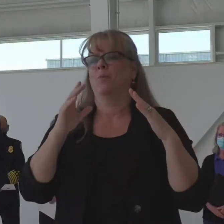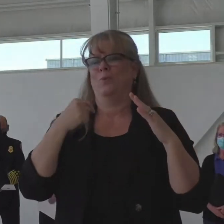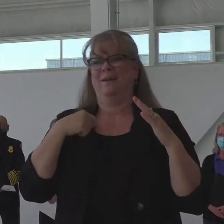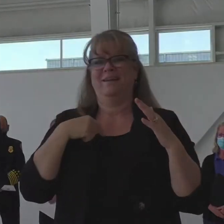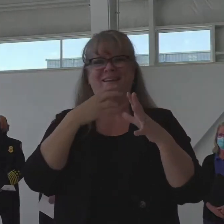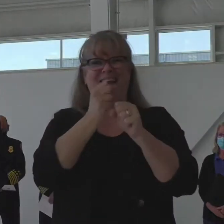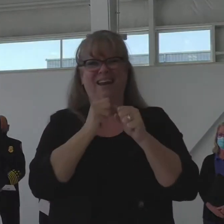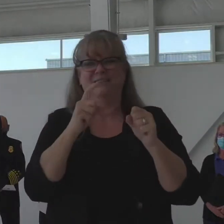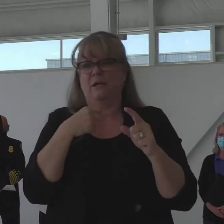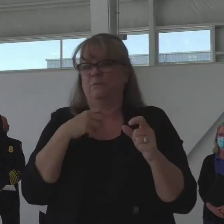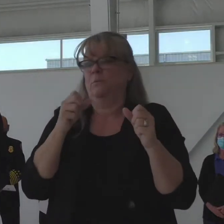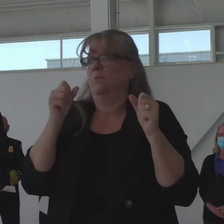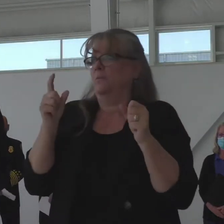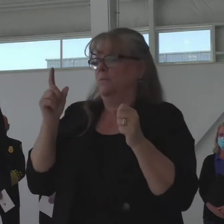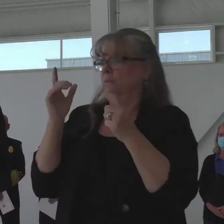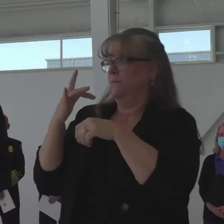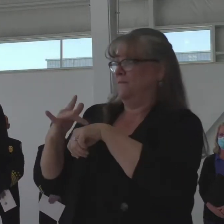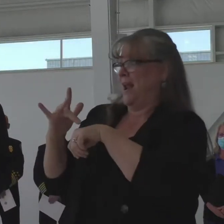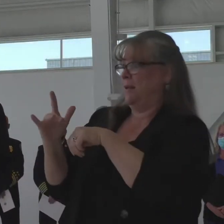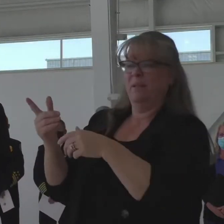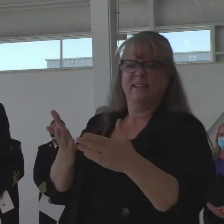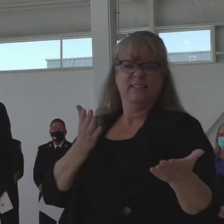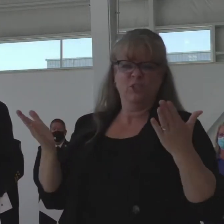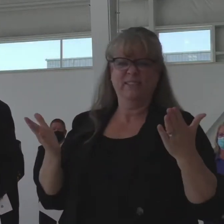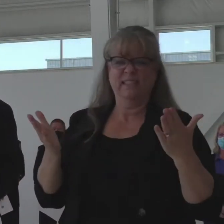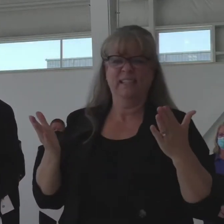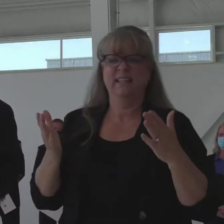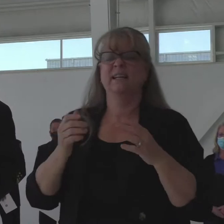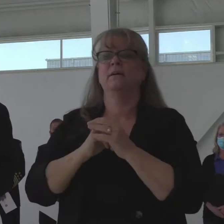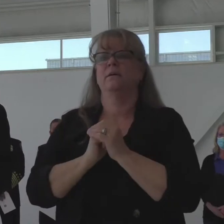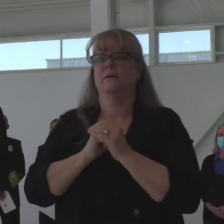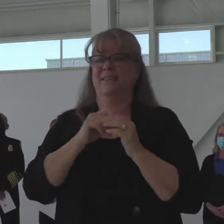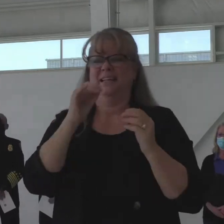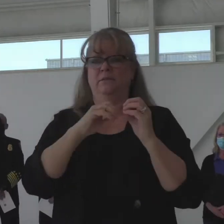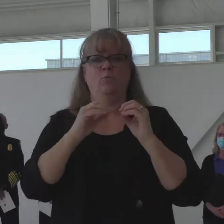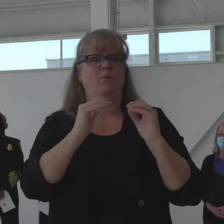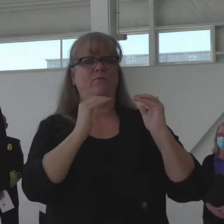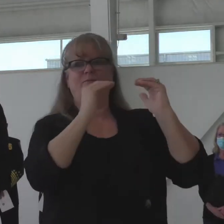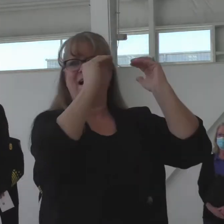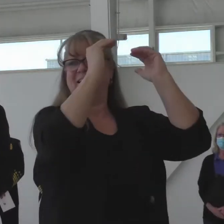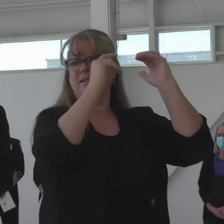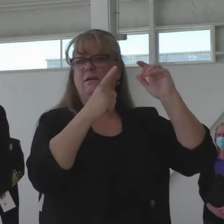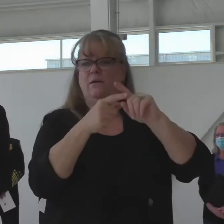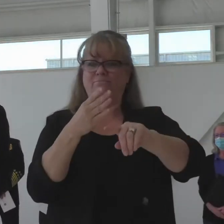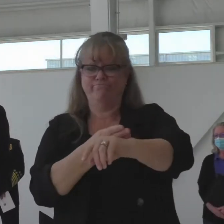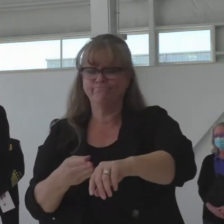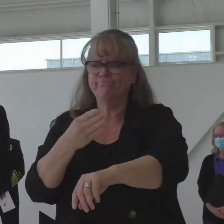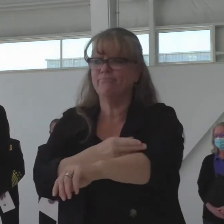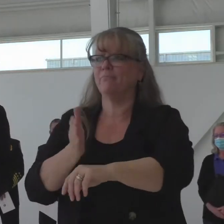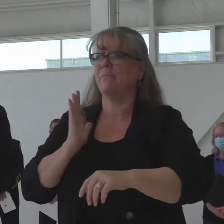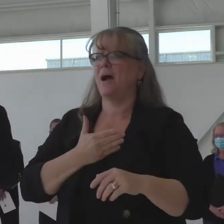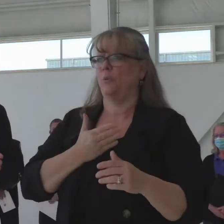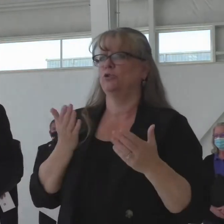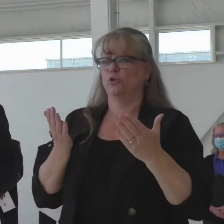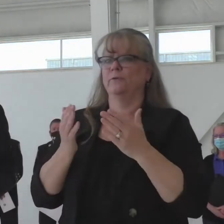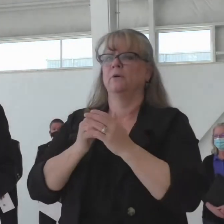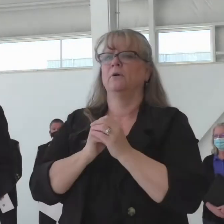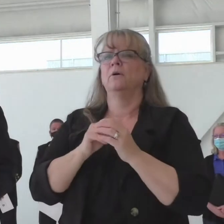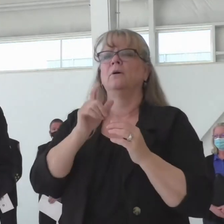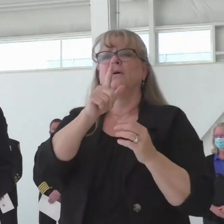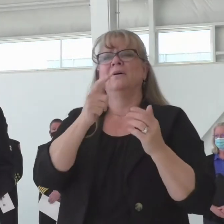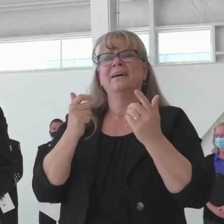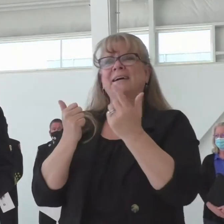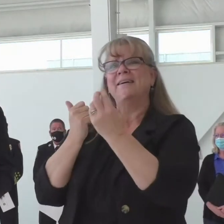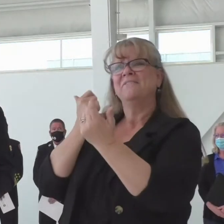additional investments we have made and are making, we will do even better. Fire is a concern for our entire community. Whether you live near